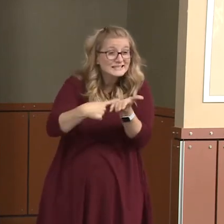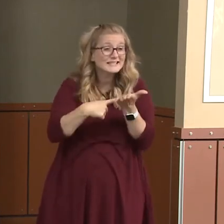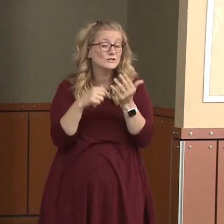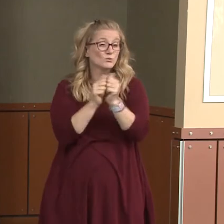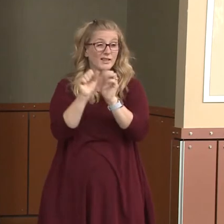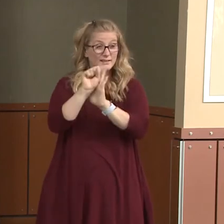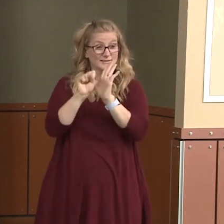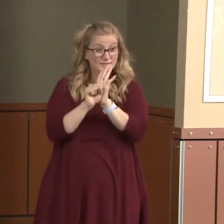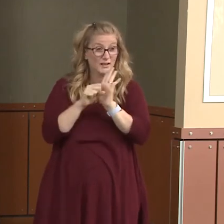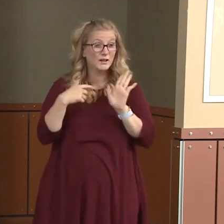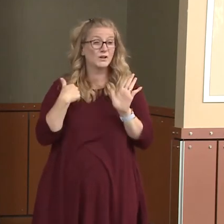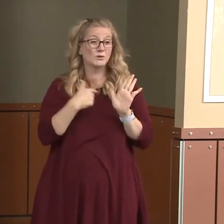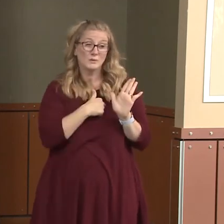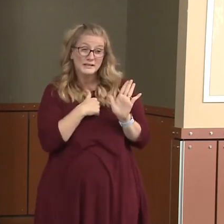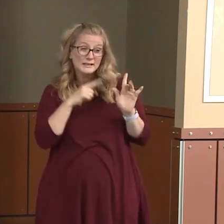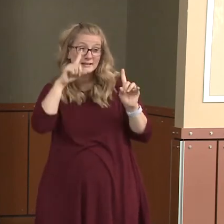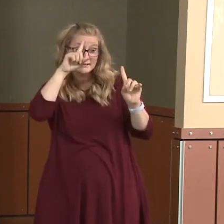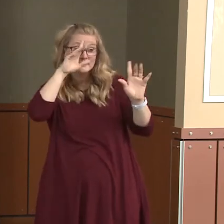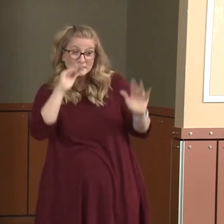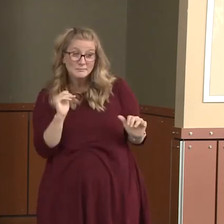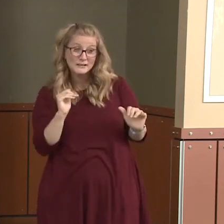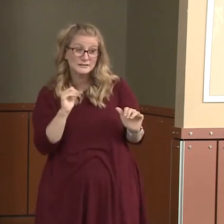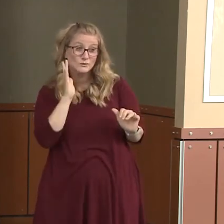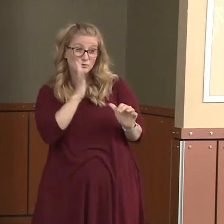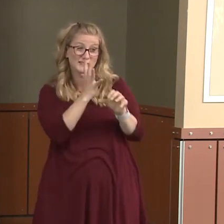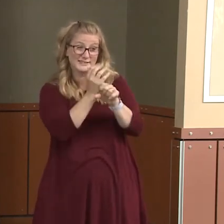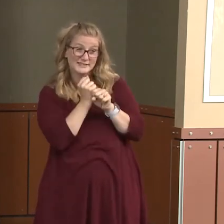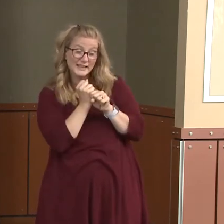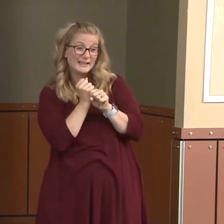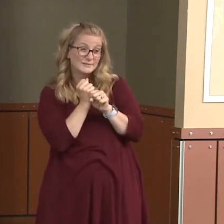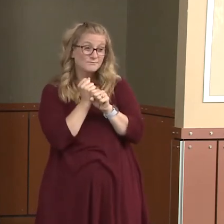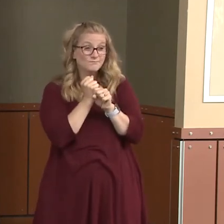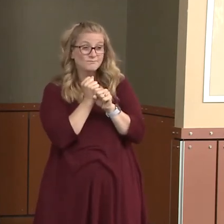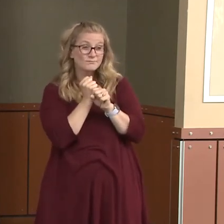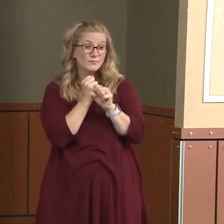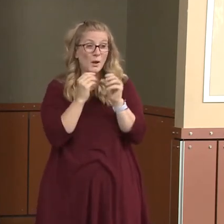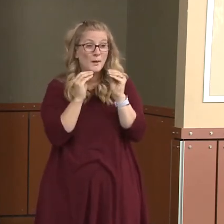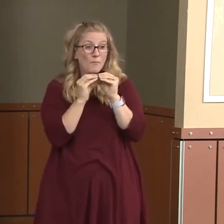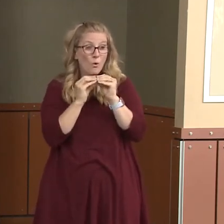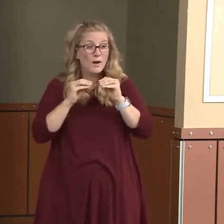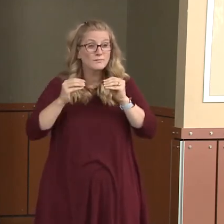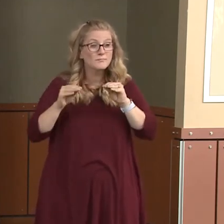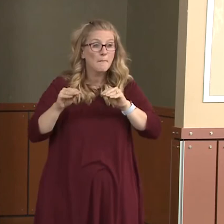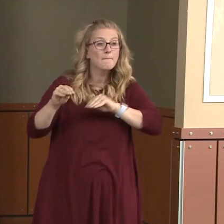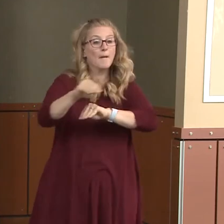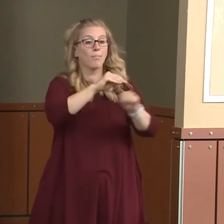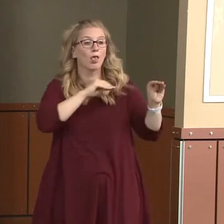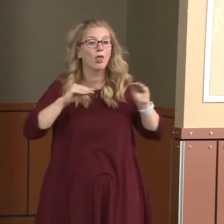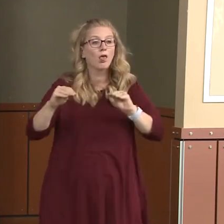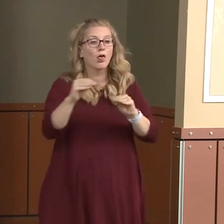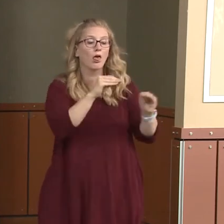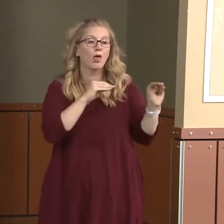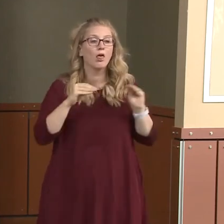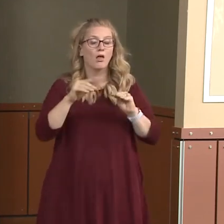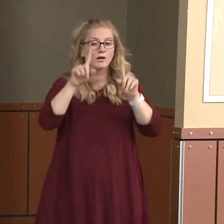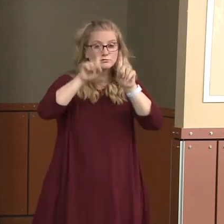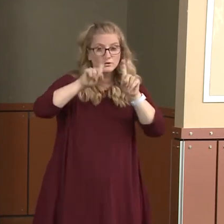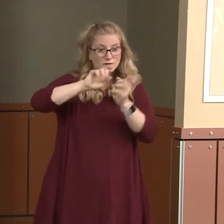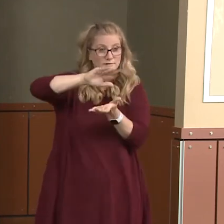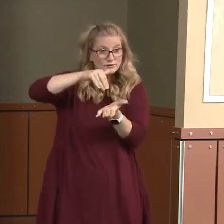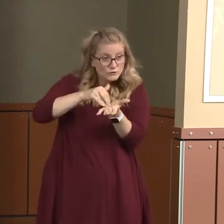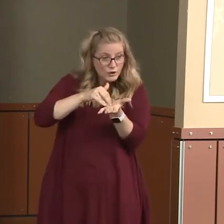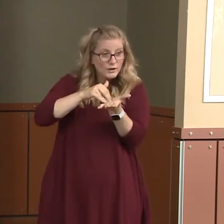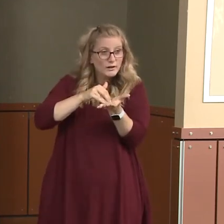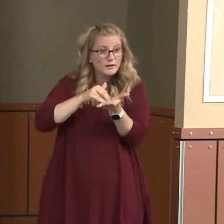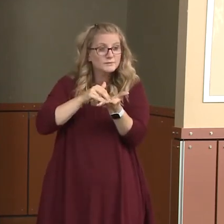mobile community testing resources so that we can continue to find persons who are infected